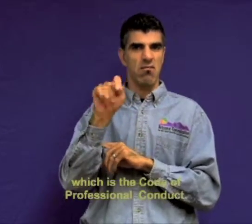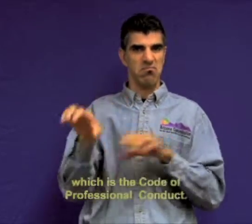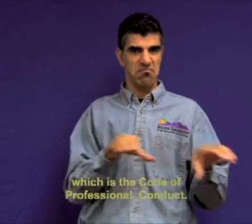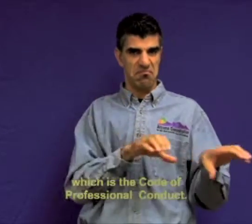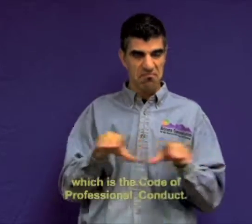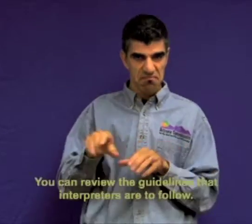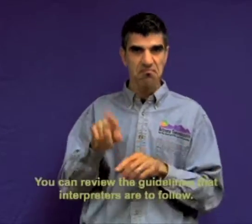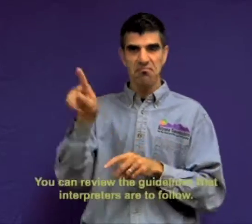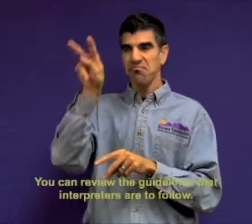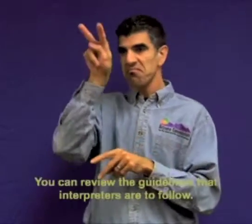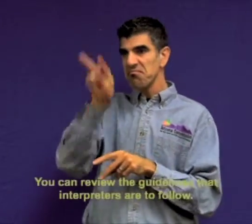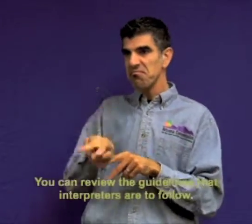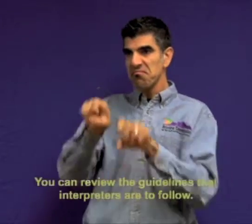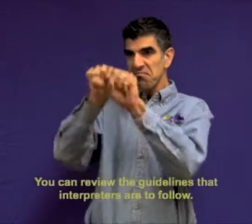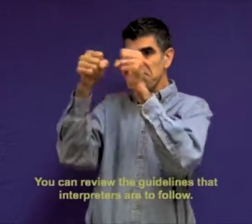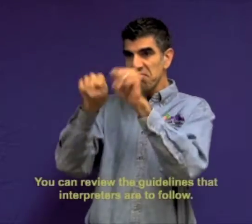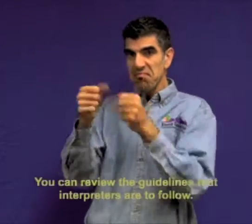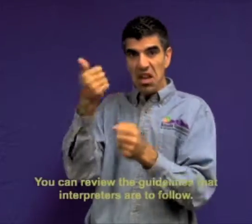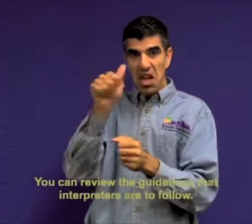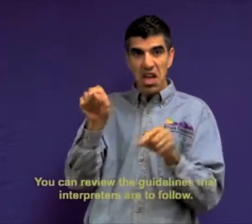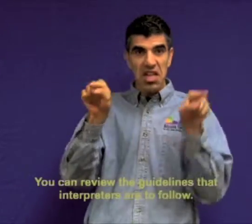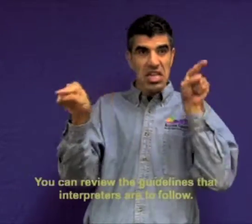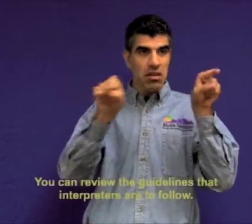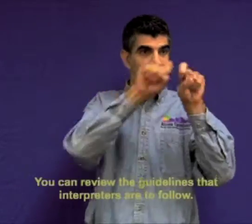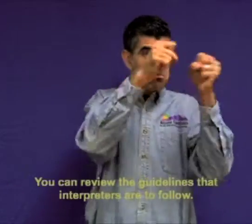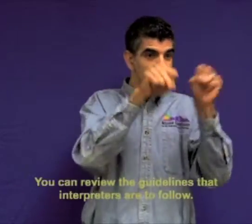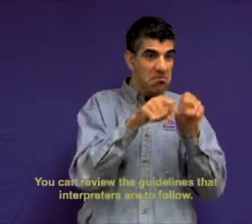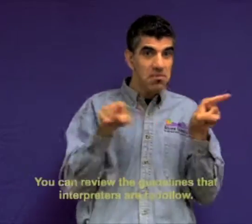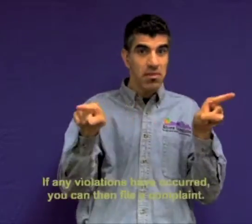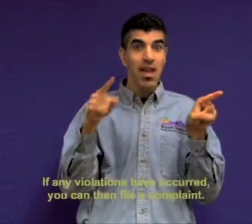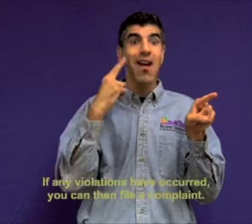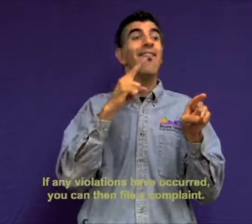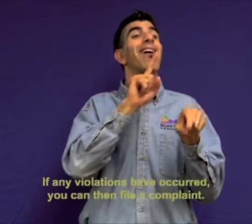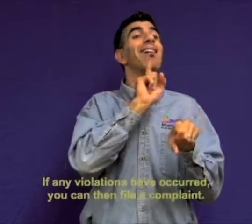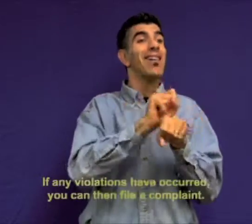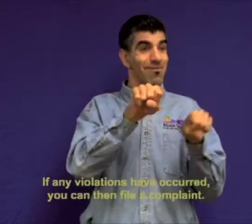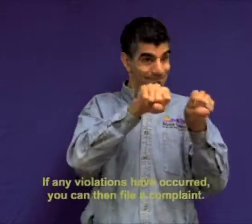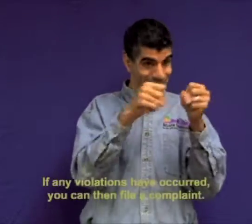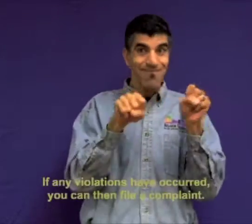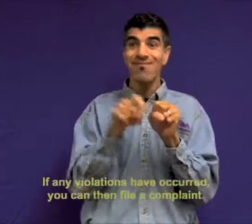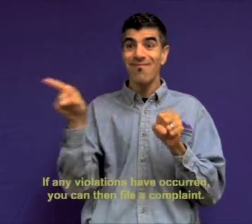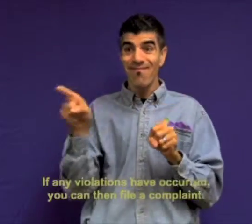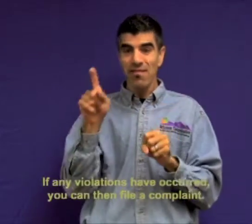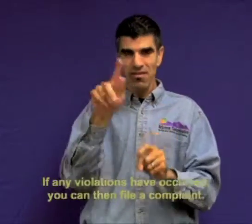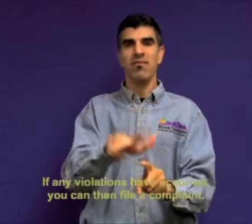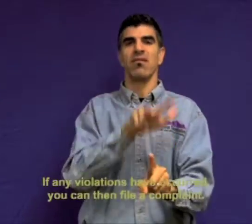You can review the guidelines that interpreters are to follow. If any violations have occurred, you can then file a complaint.